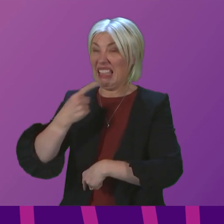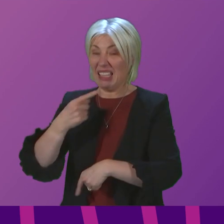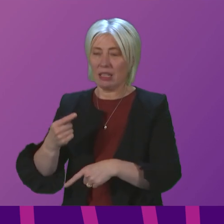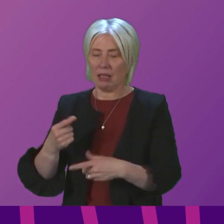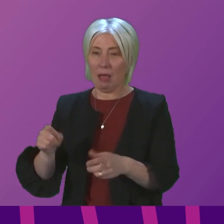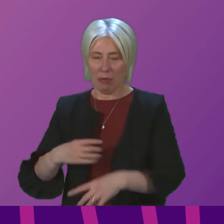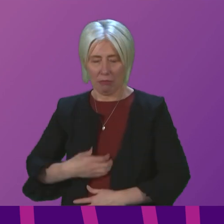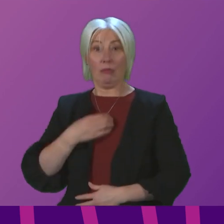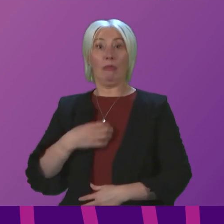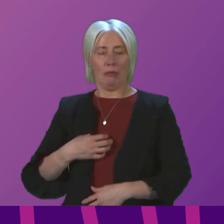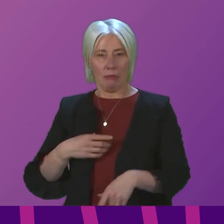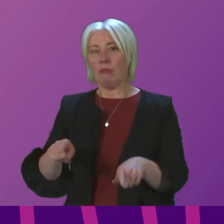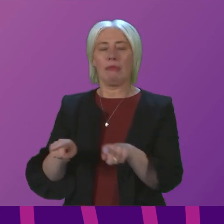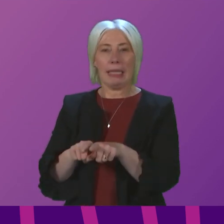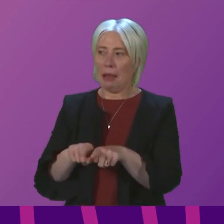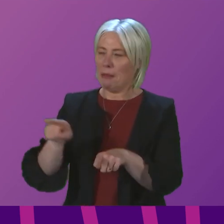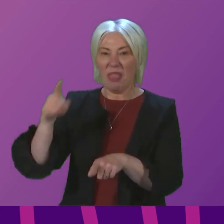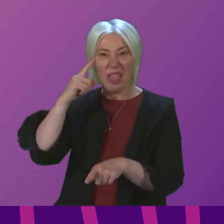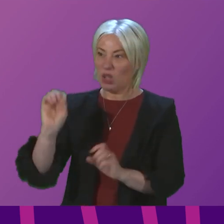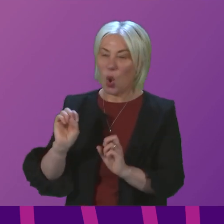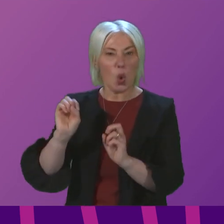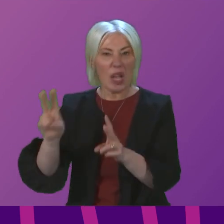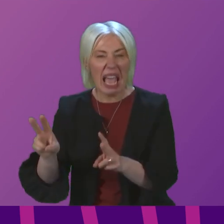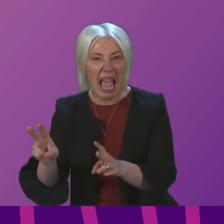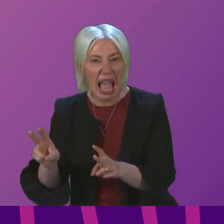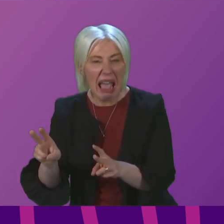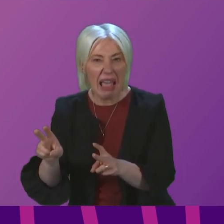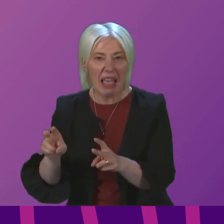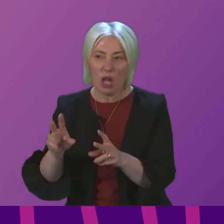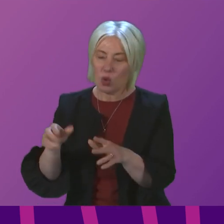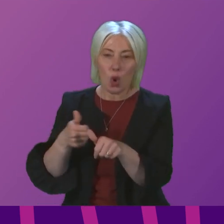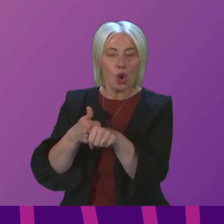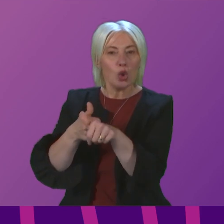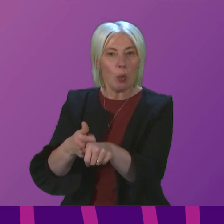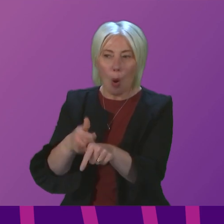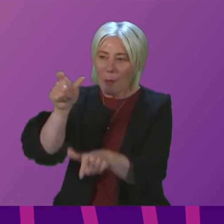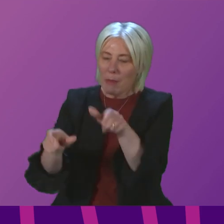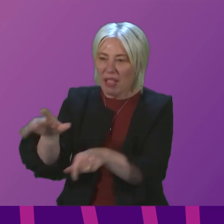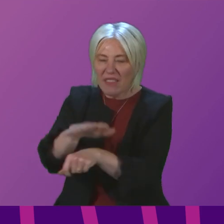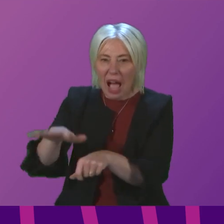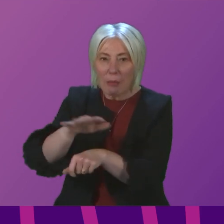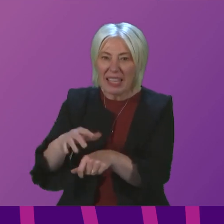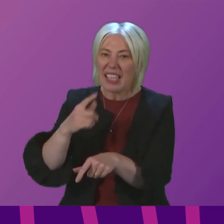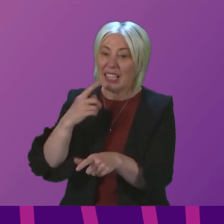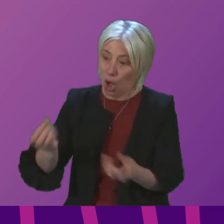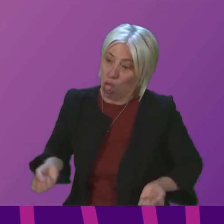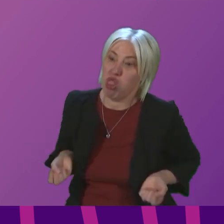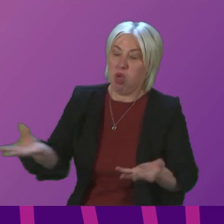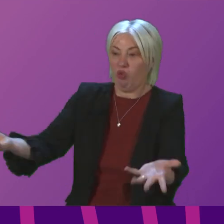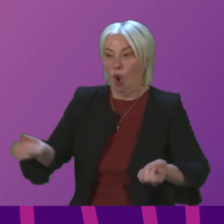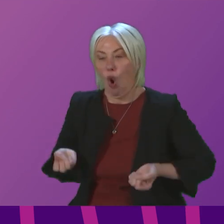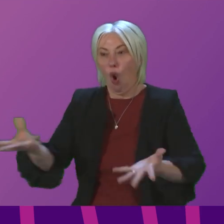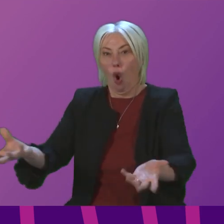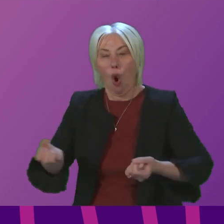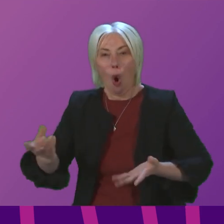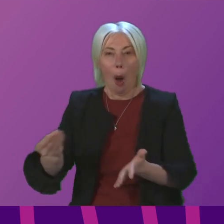like I think many people are shocked, that they think it's OK to describe supporting families facing hardship as throwing money at people, or